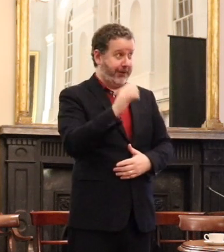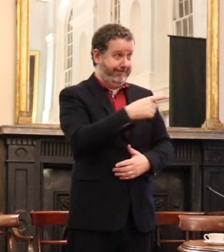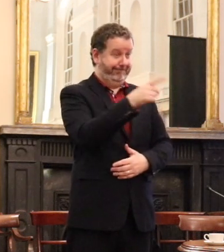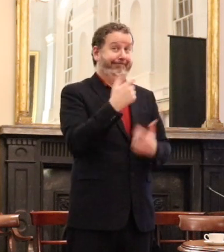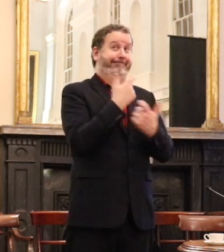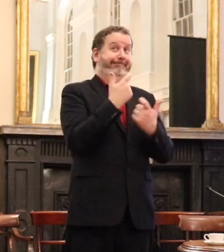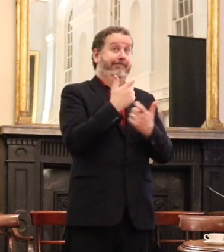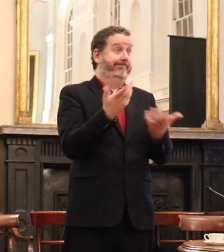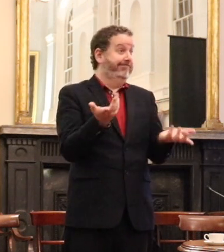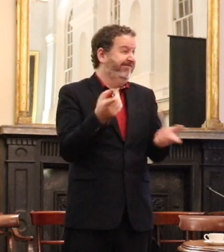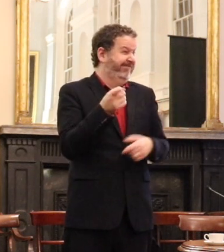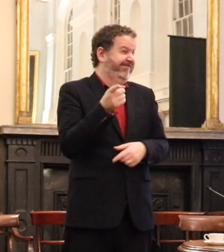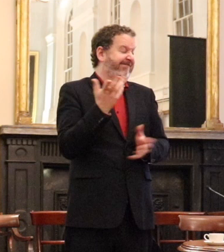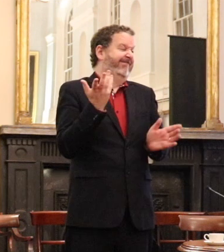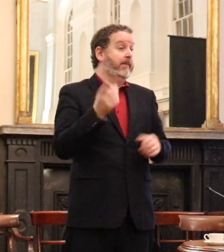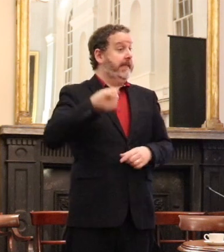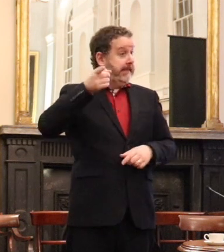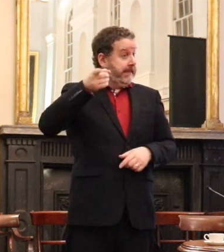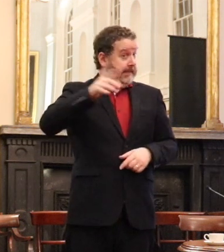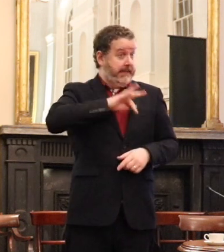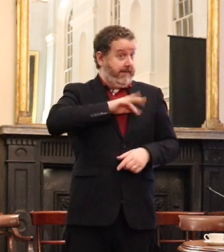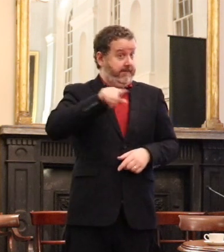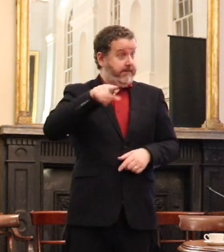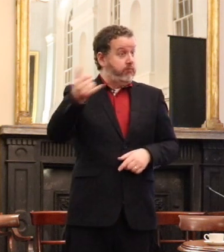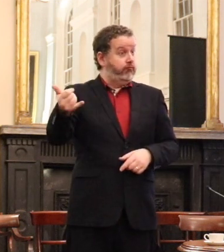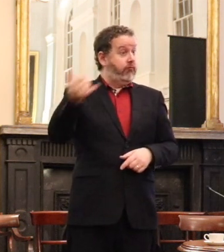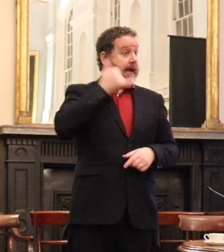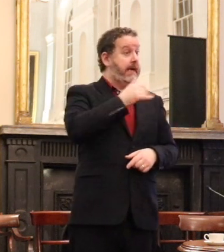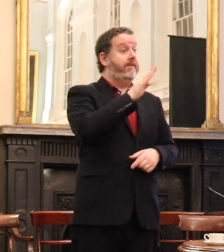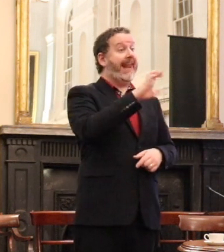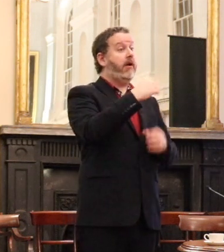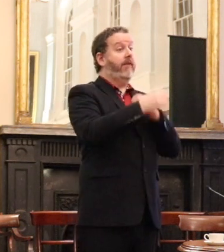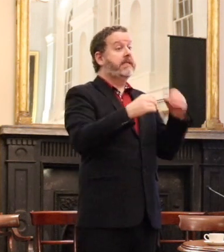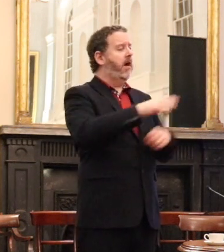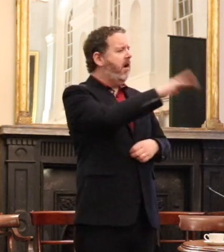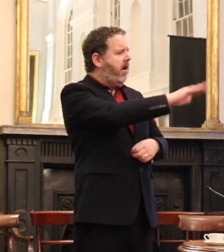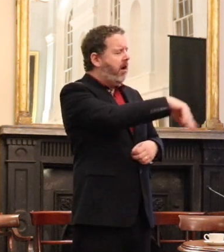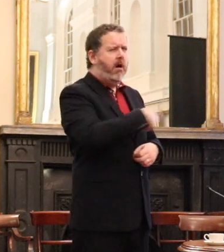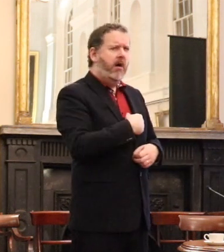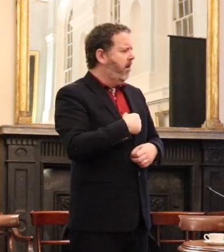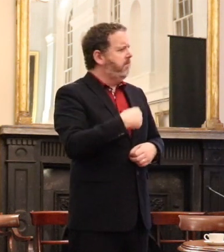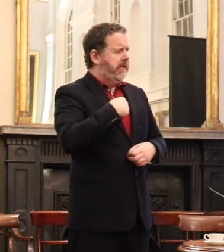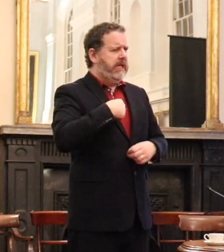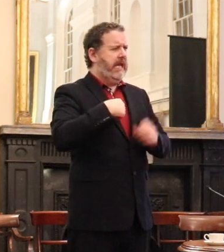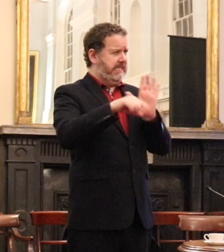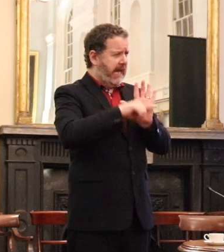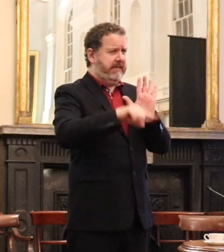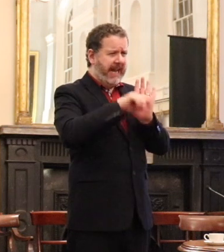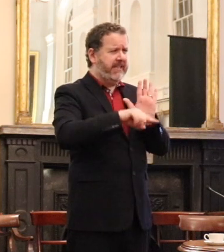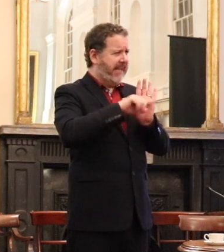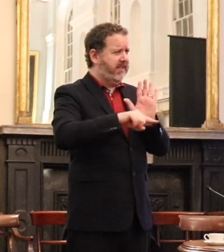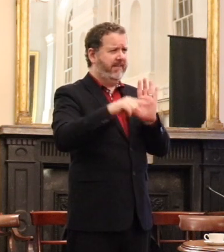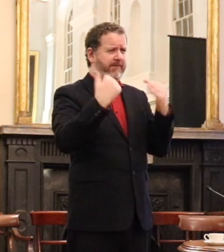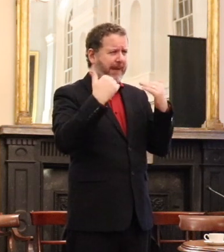Ray Bird personally rang the flag office and said I'm going to get nothing but negative publicity for months